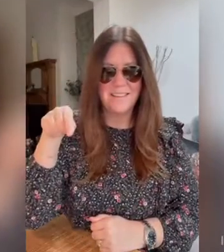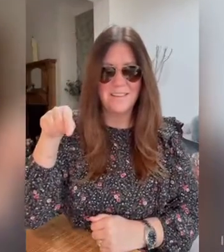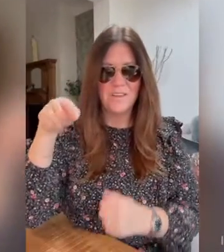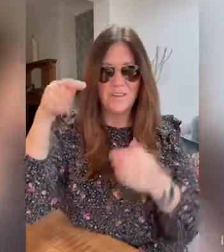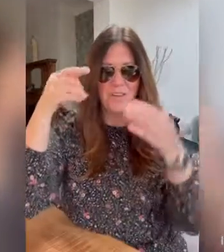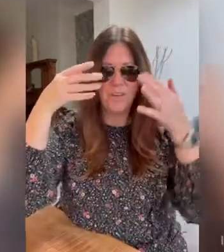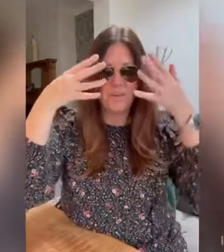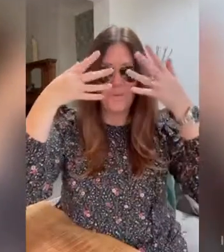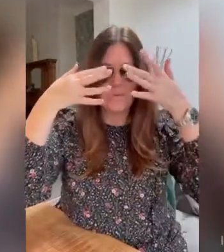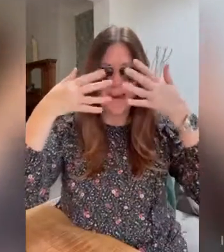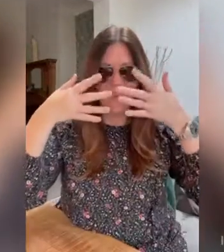Rain.